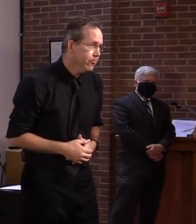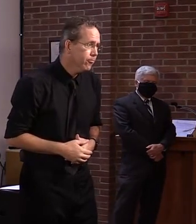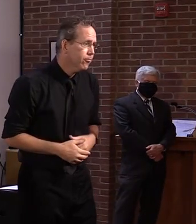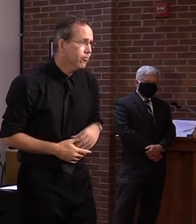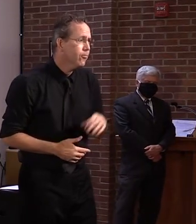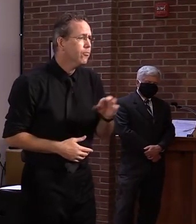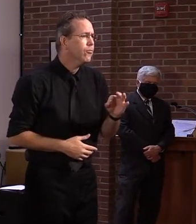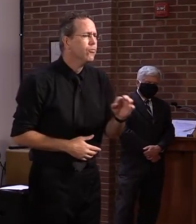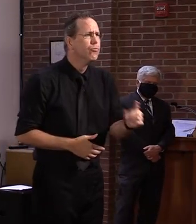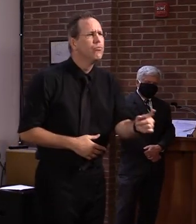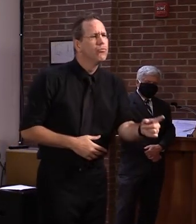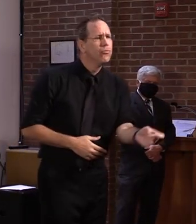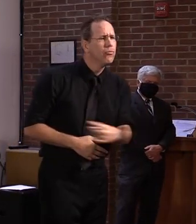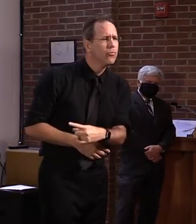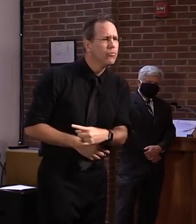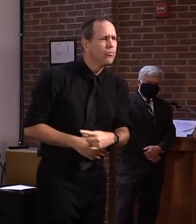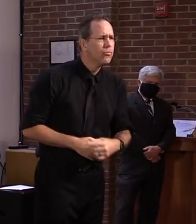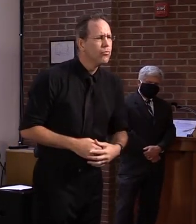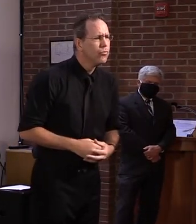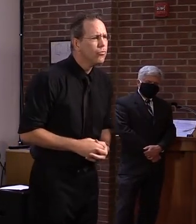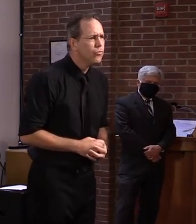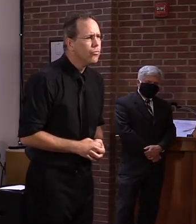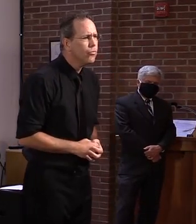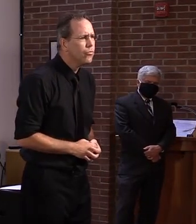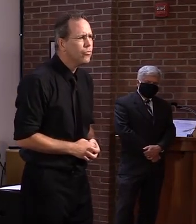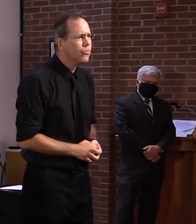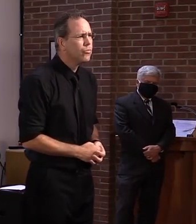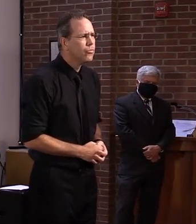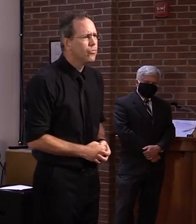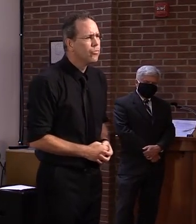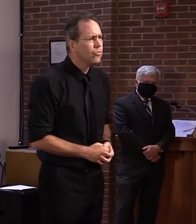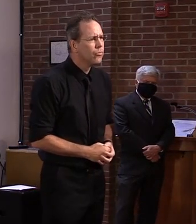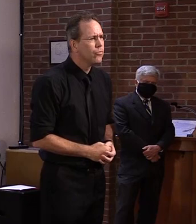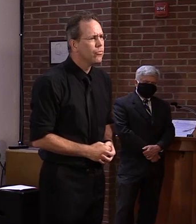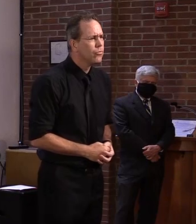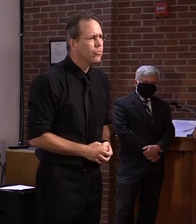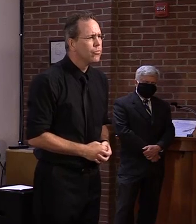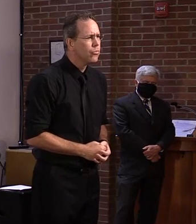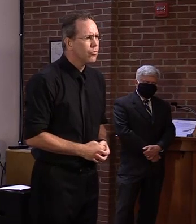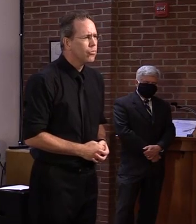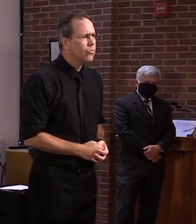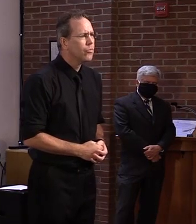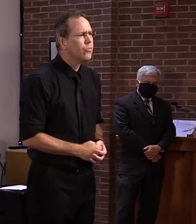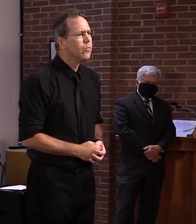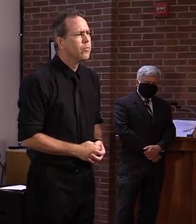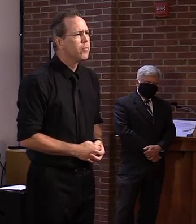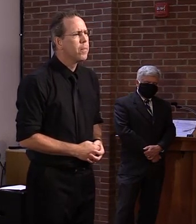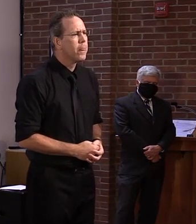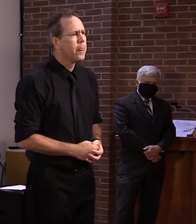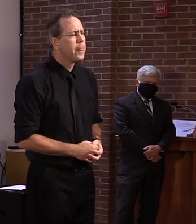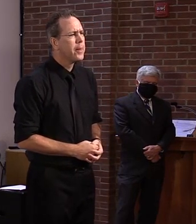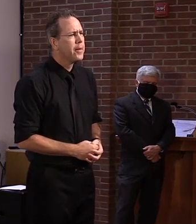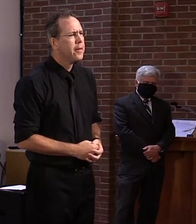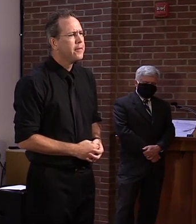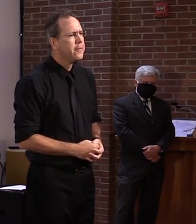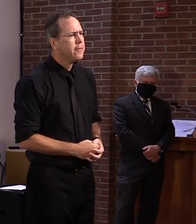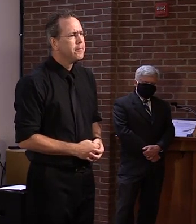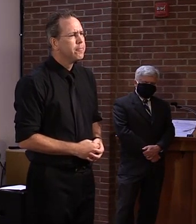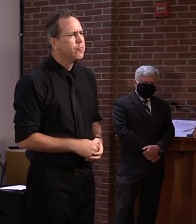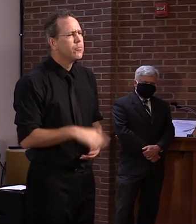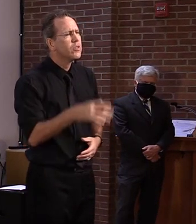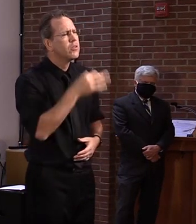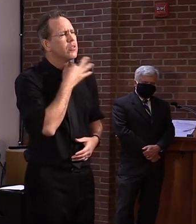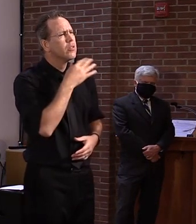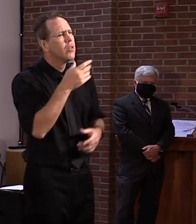So if I can pull the number, last time I checked, what we, when we started prior to COVID,